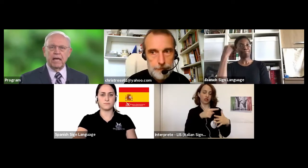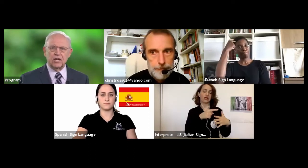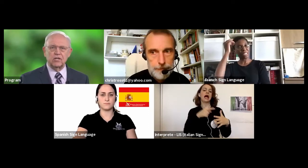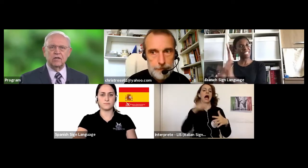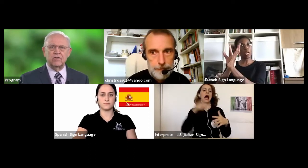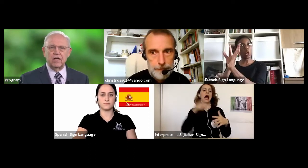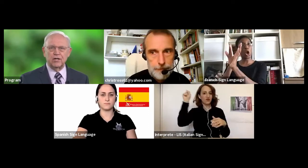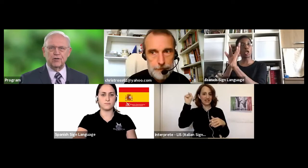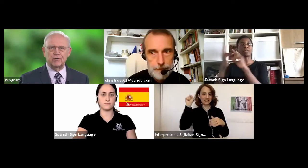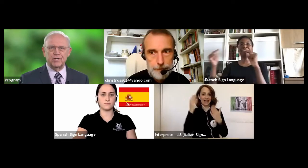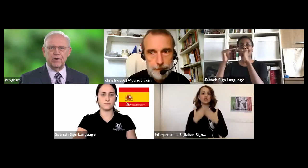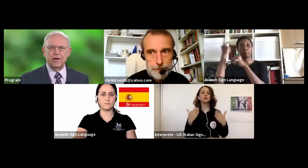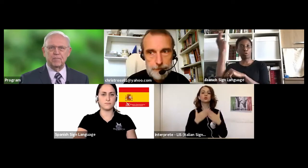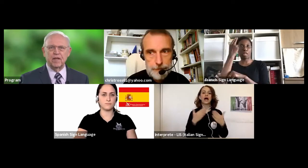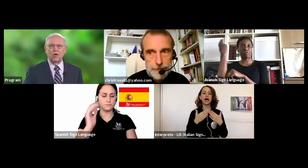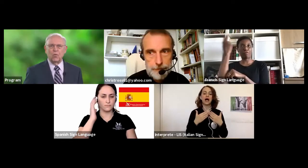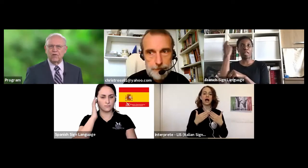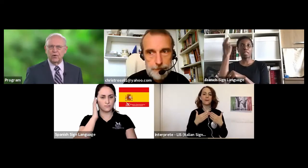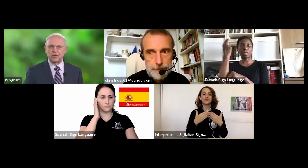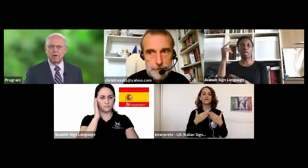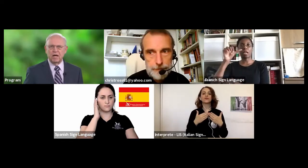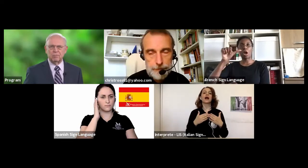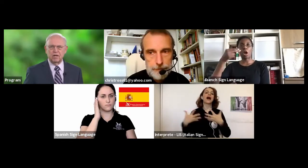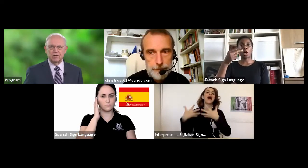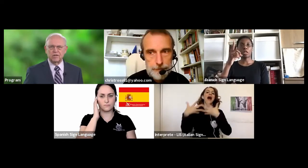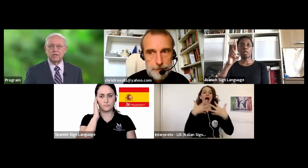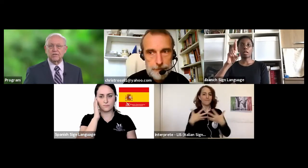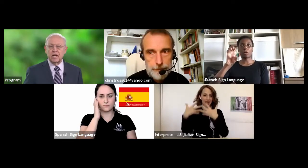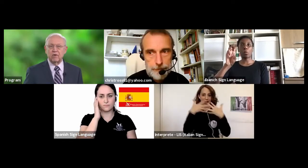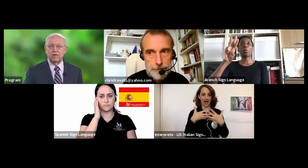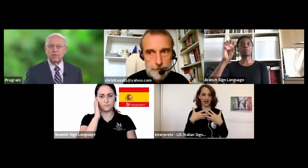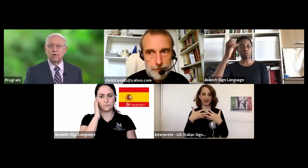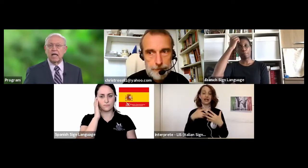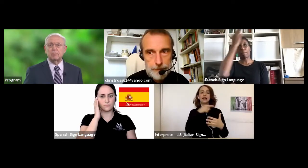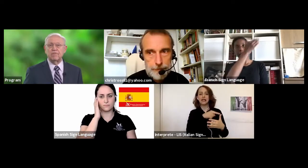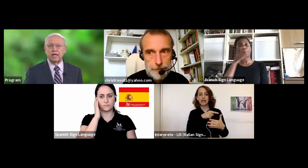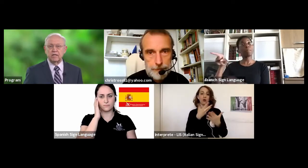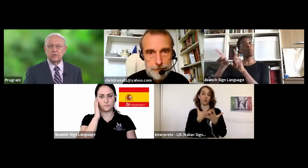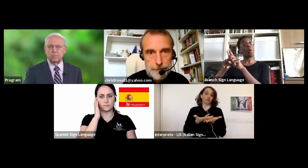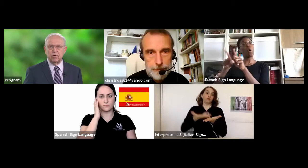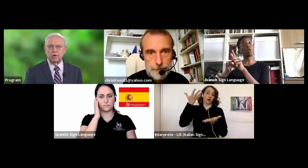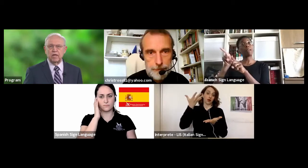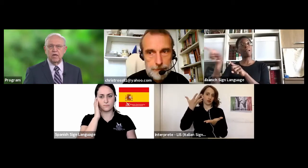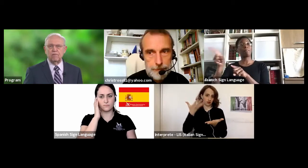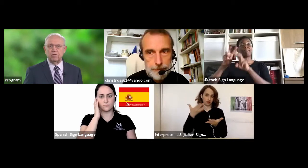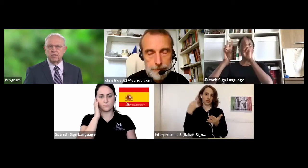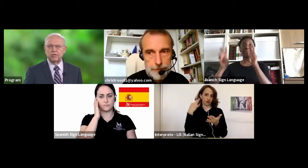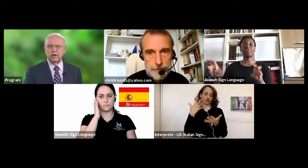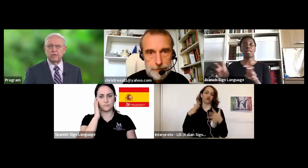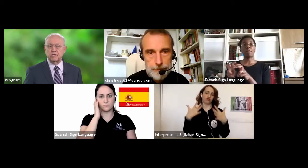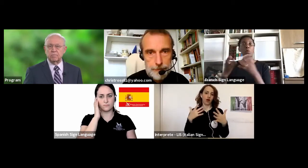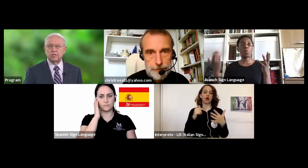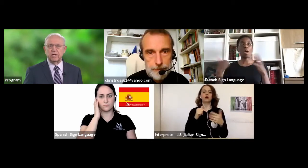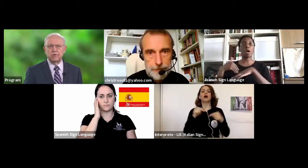from Ashland Theological Seminary. One of her responsibilities is caring for and providing support for